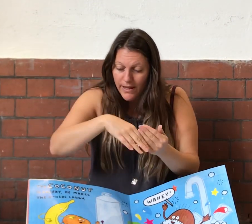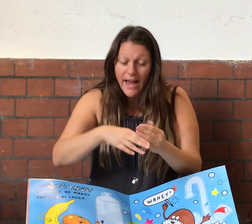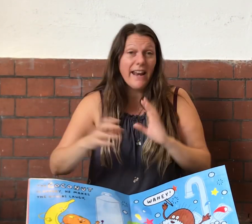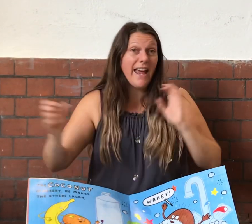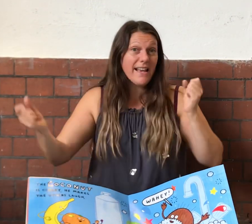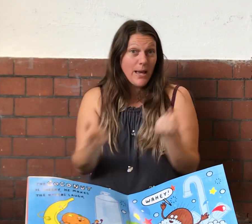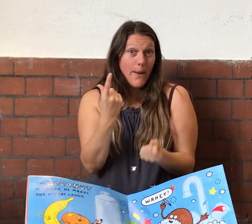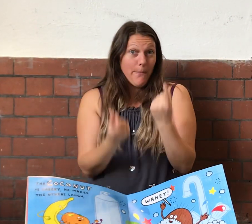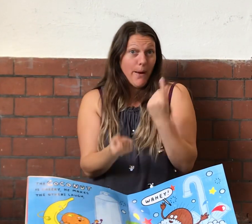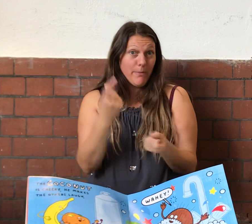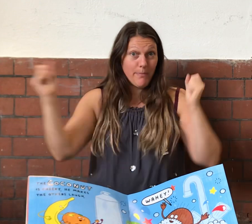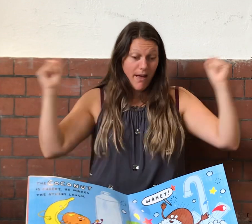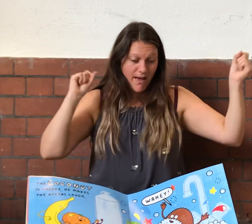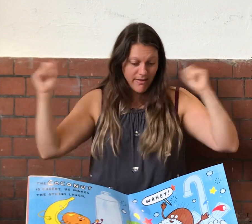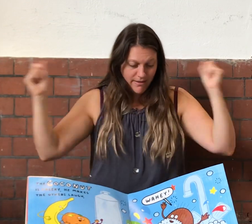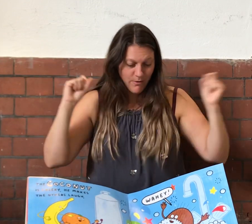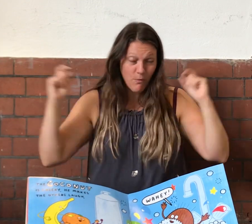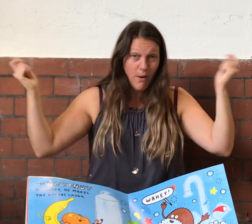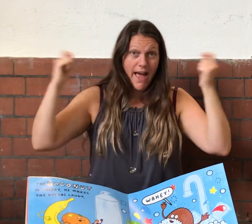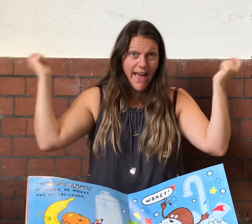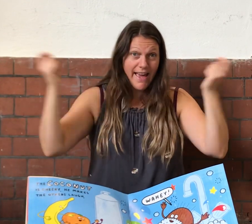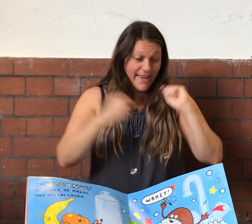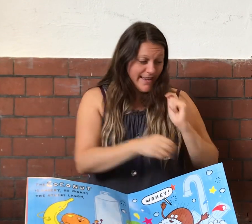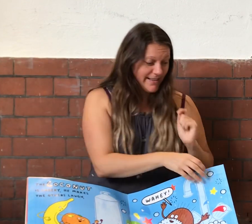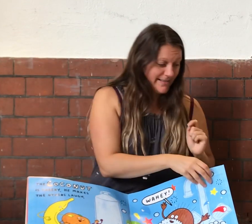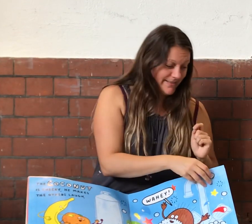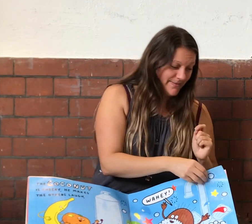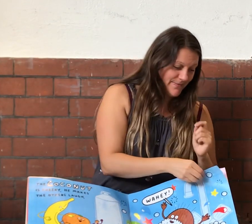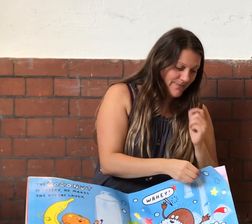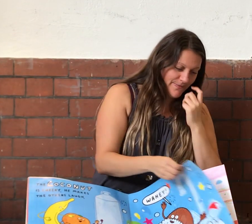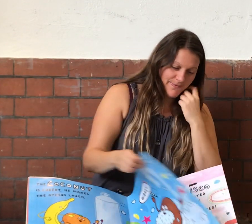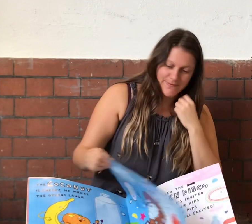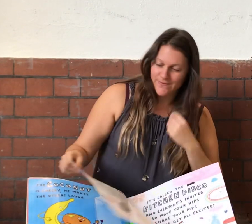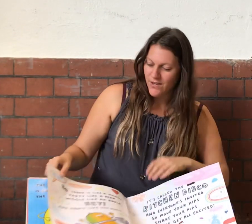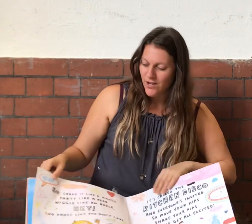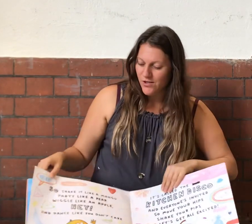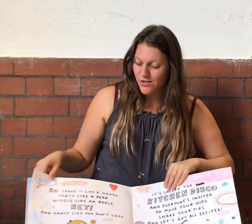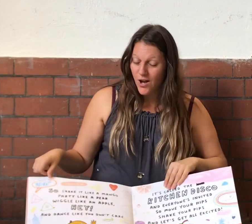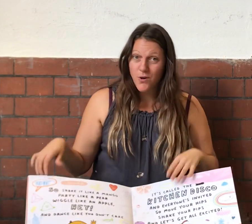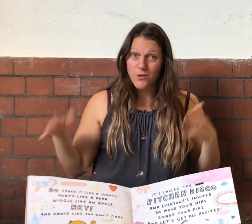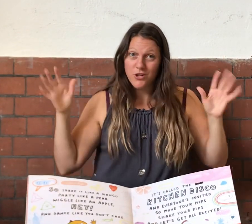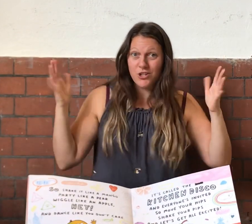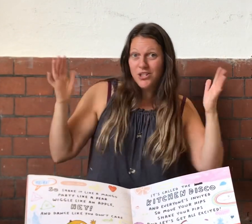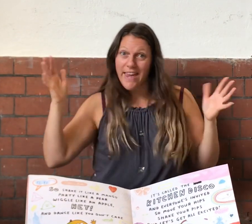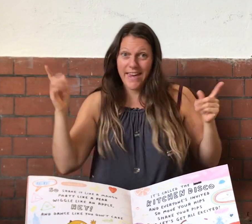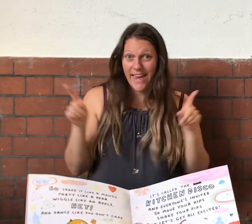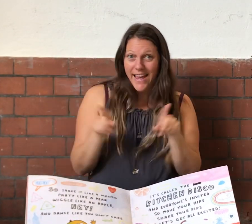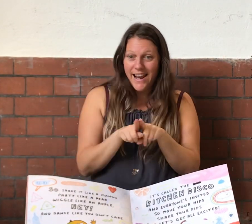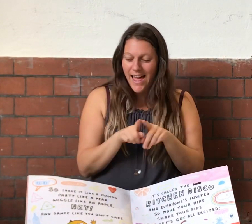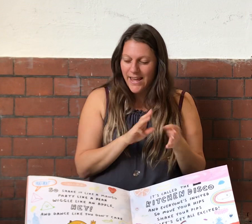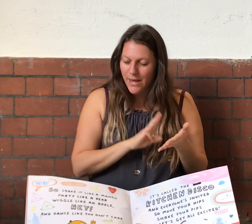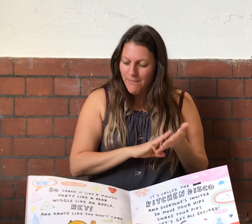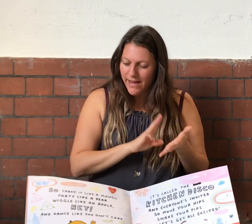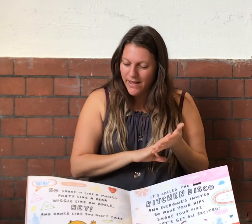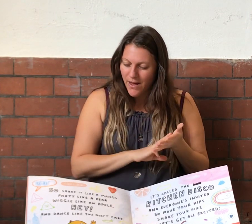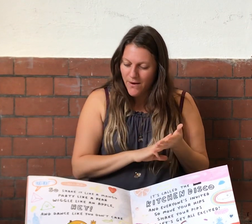and has a bubble bath. Wahey! So, shake it like a mango,